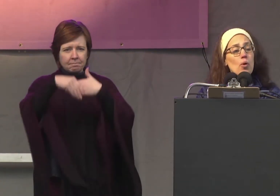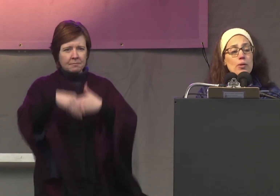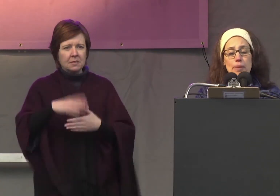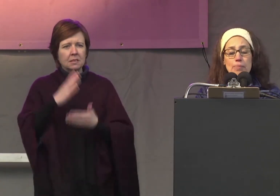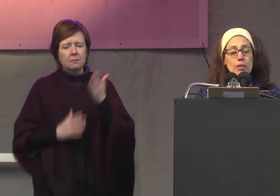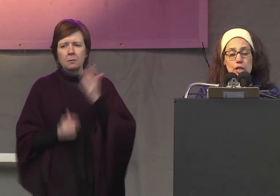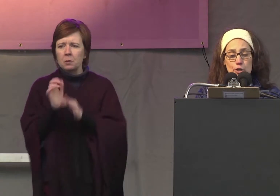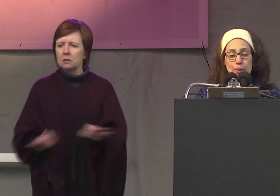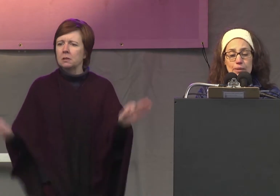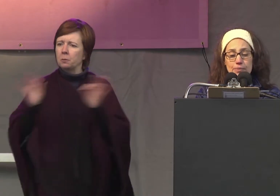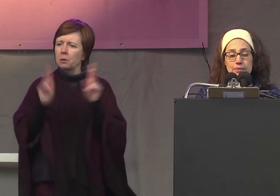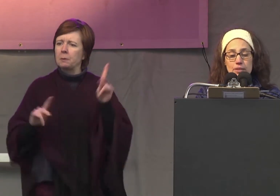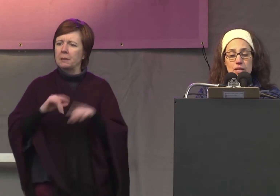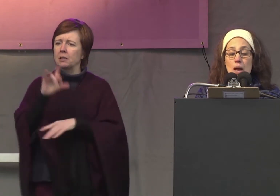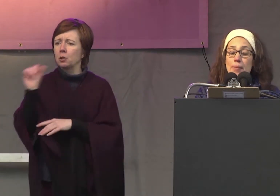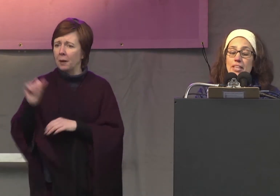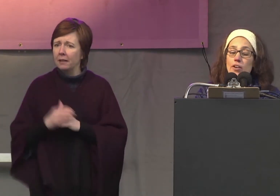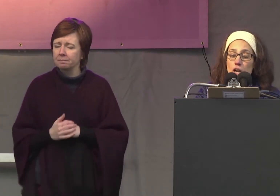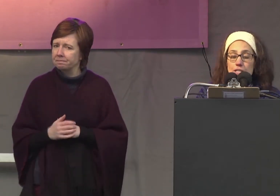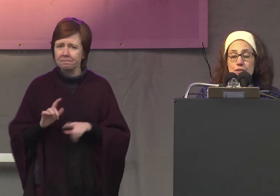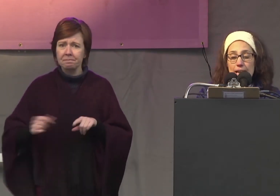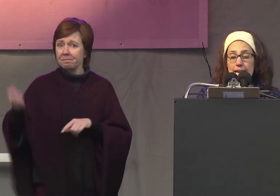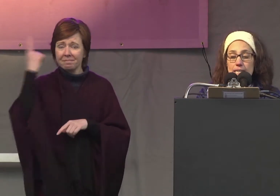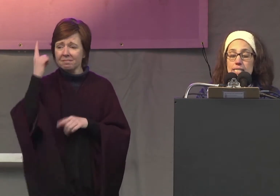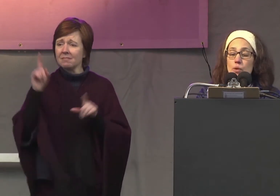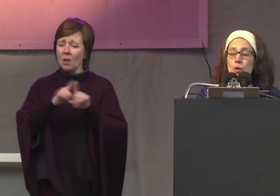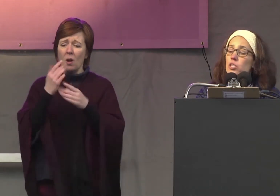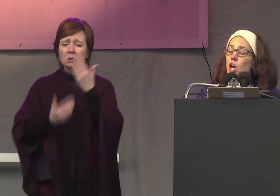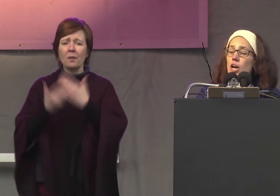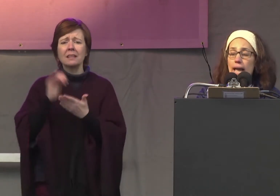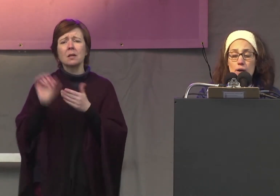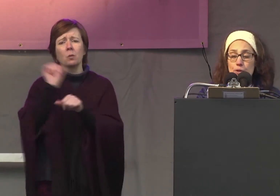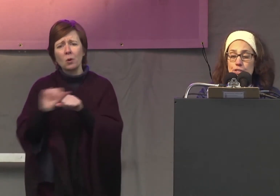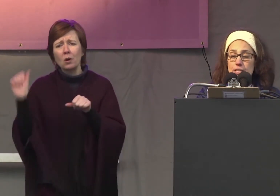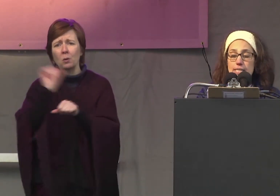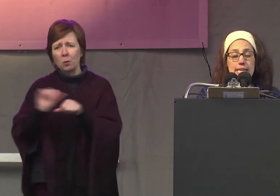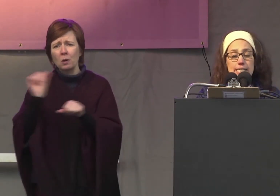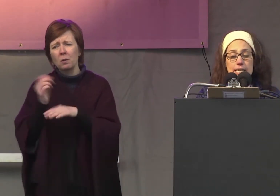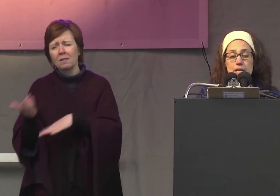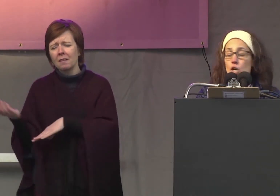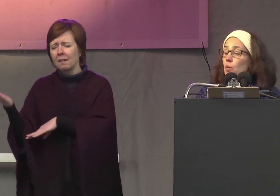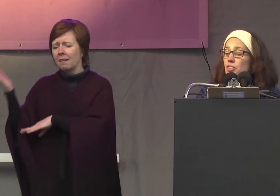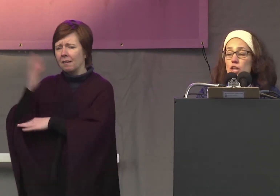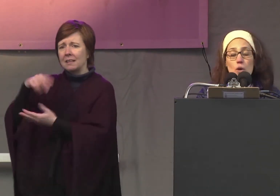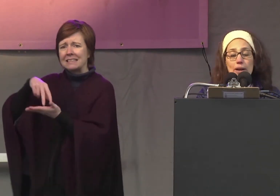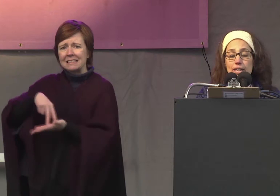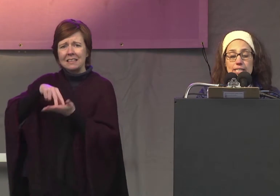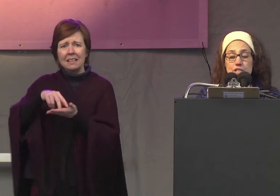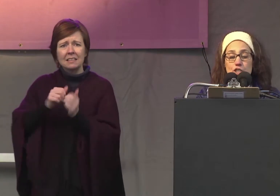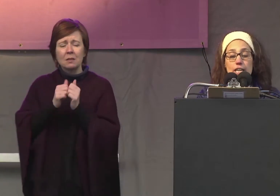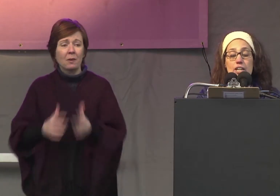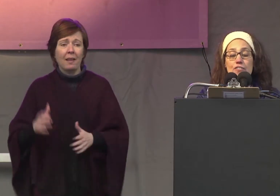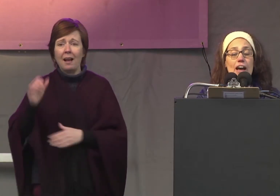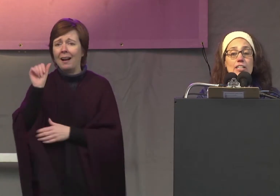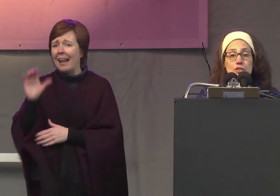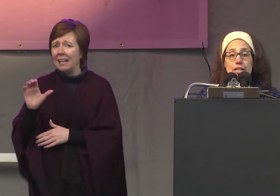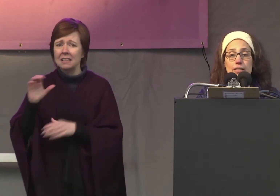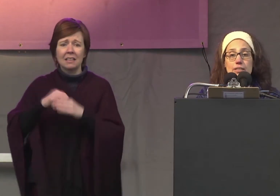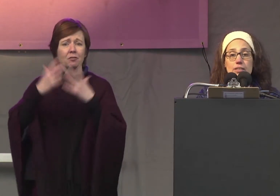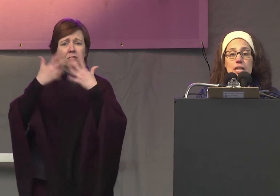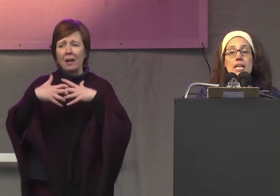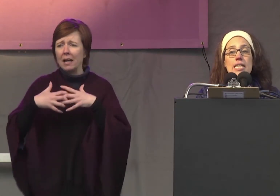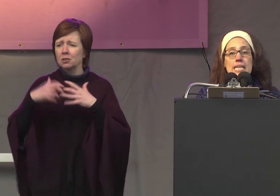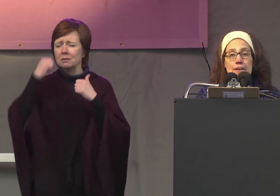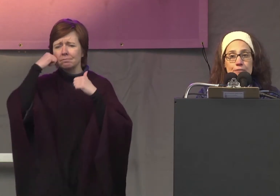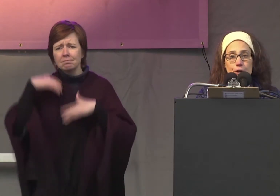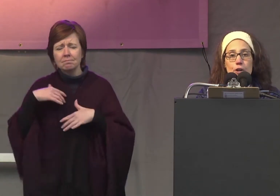of the most important people in Cuba but they're also the hands that work long hours standing with no air conditioning in a factory